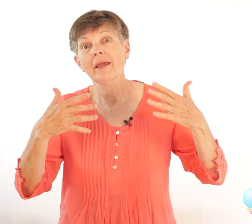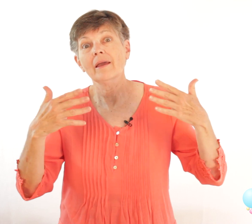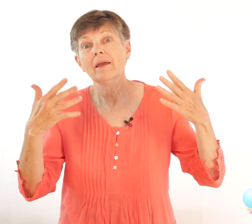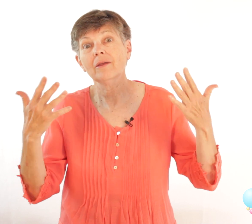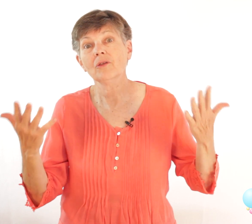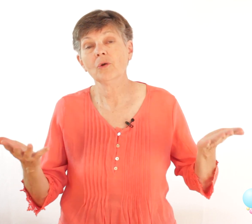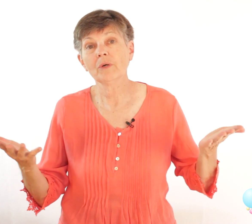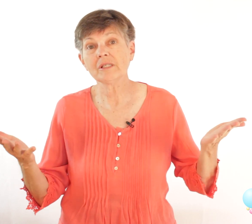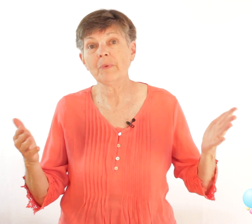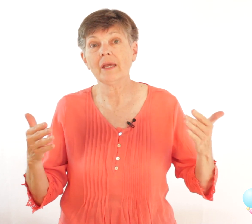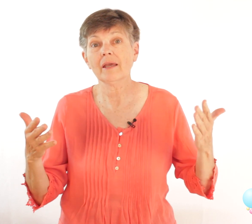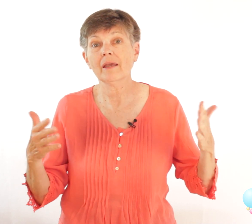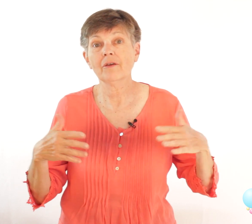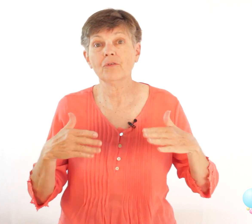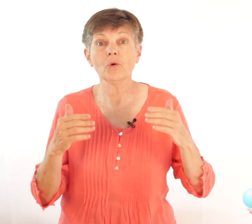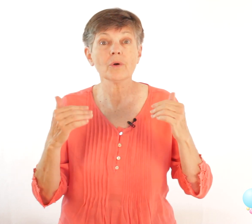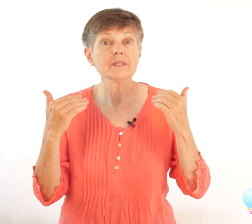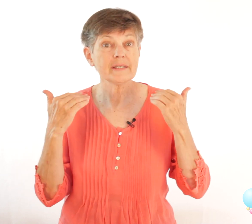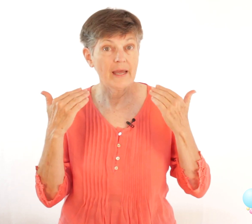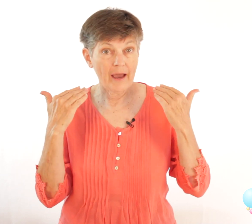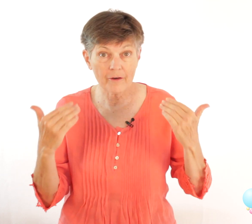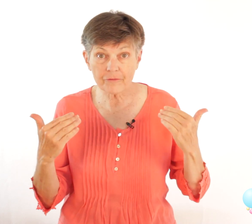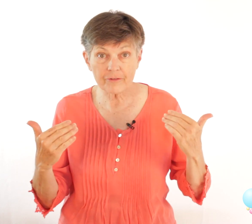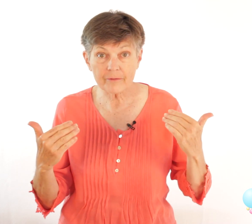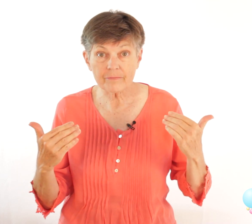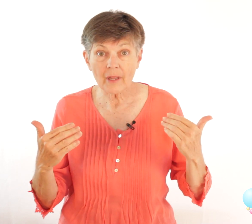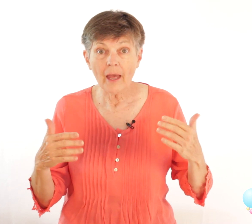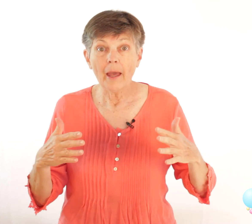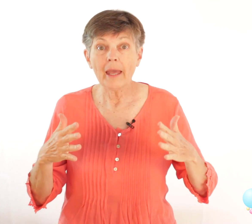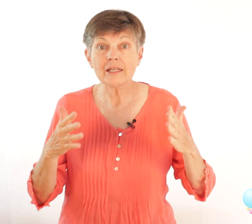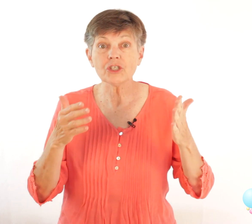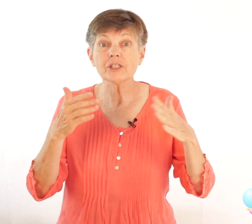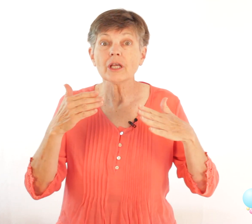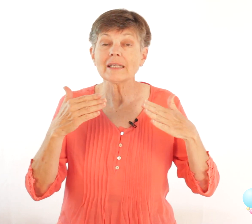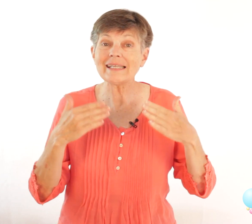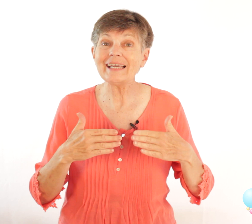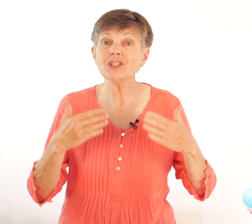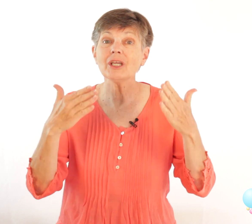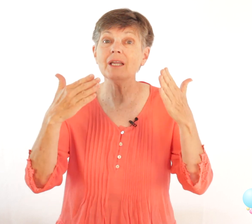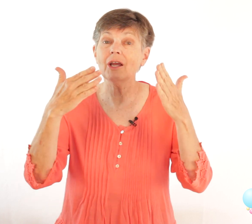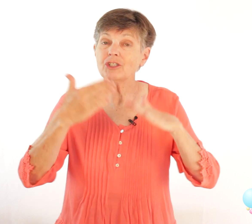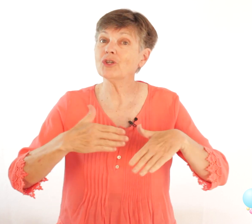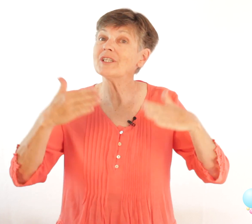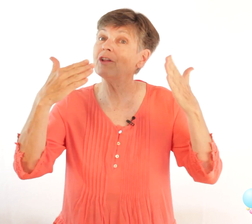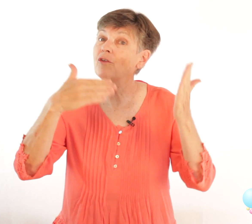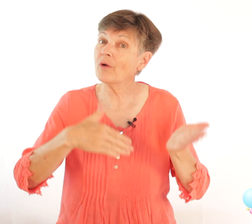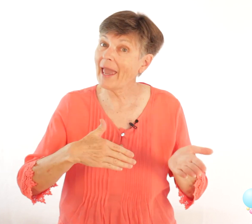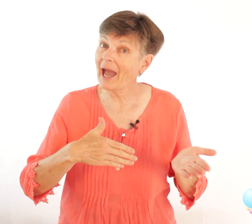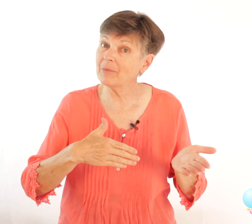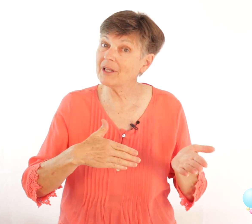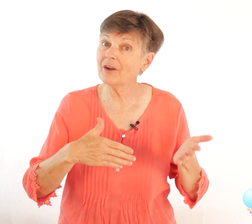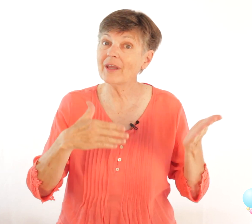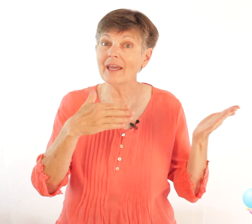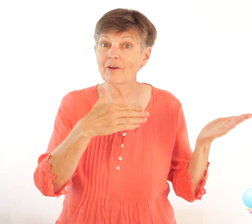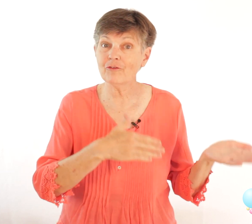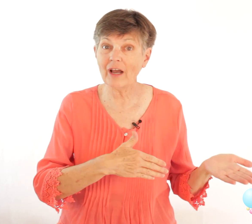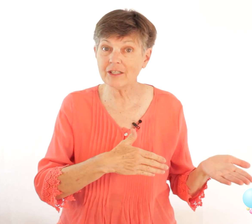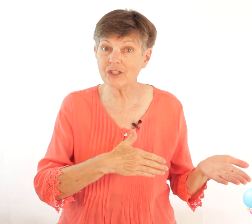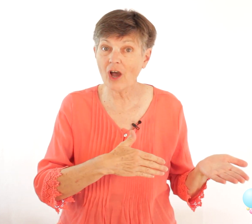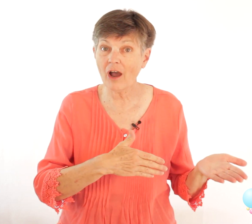you would speak if you were deaf it's just teaching it's using the vocabulary in a fun song